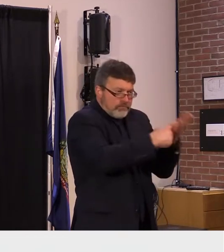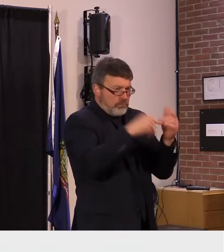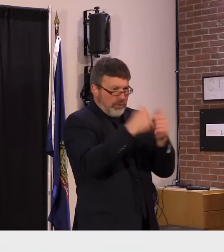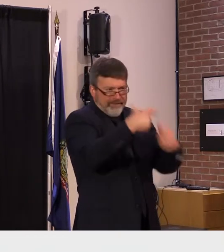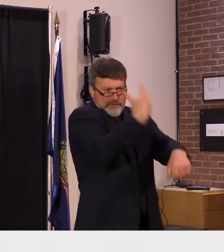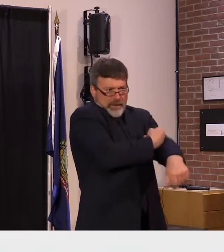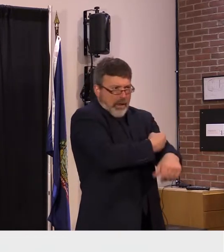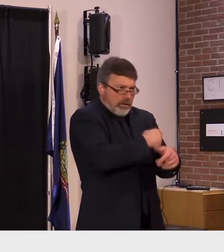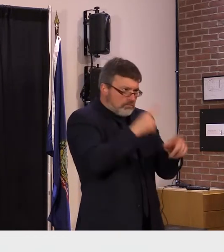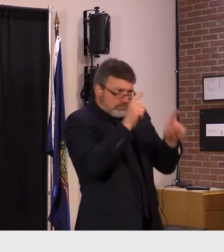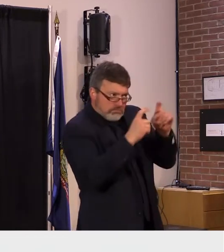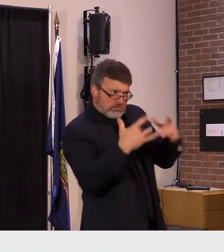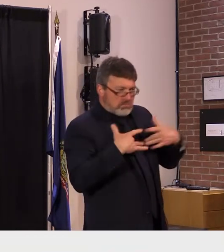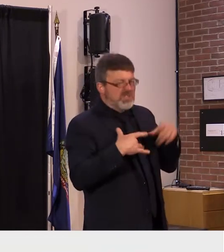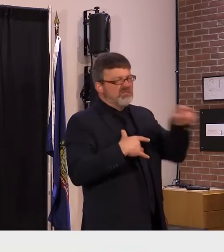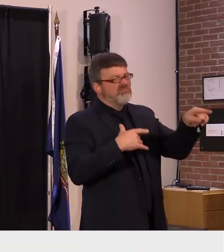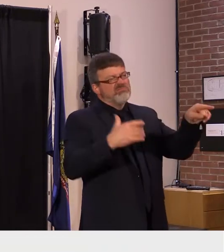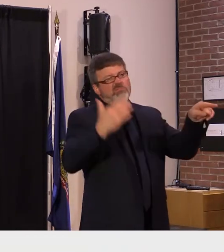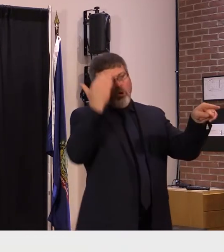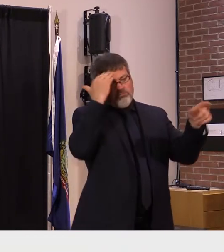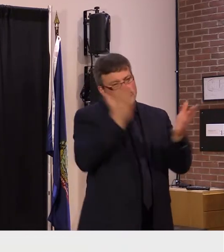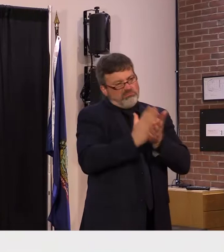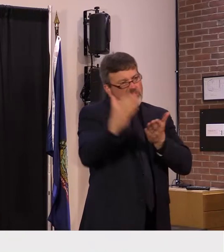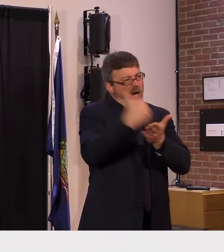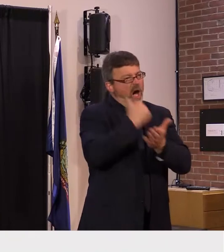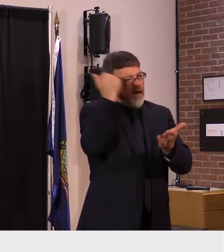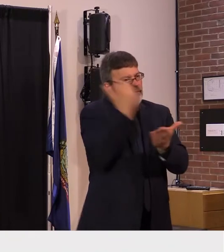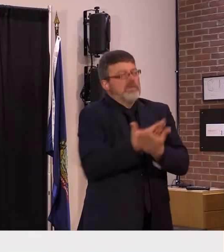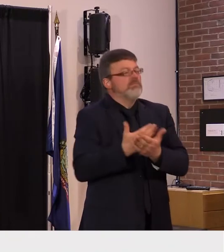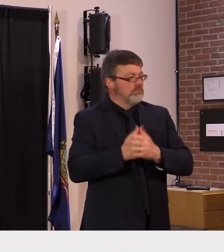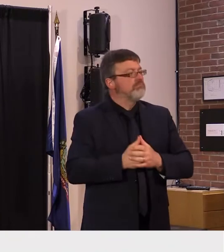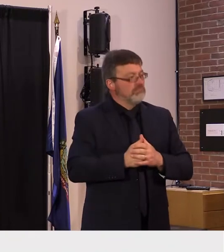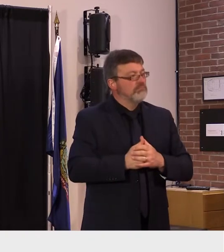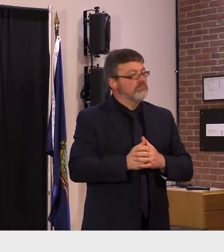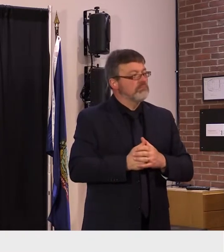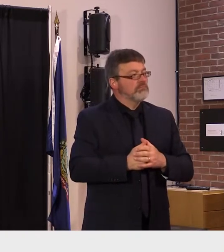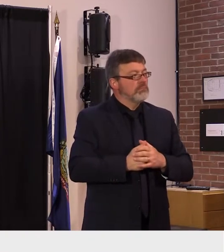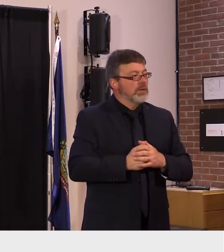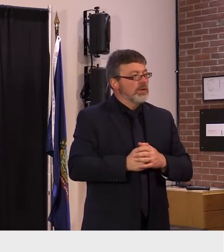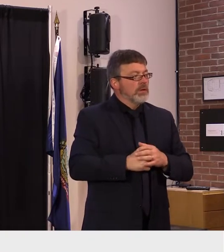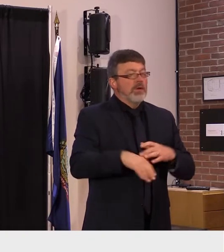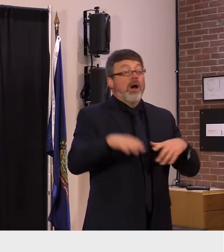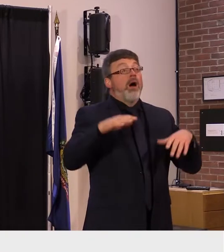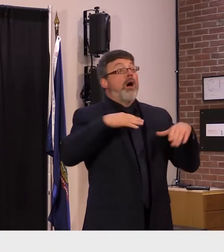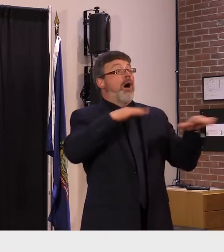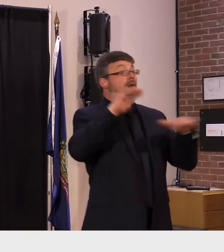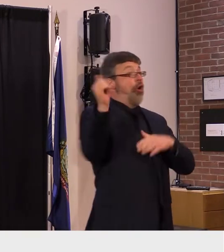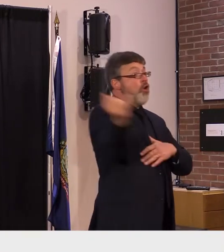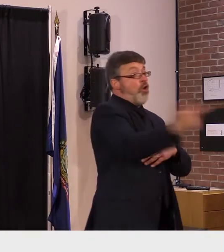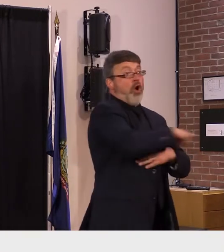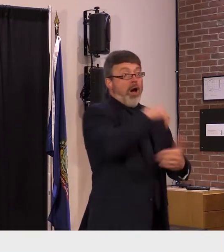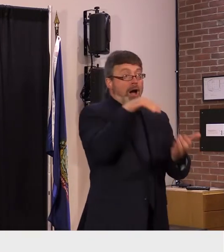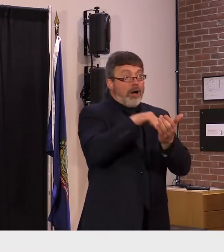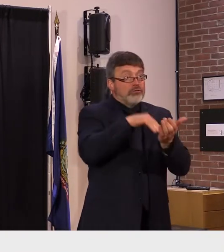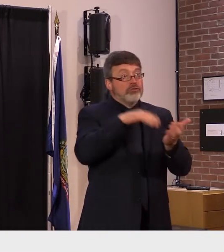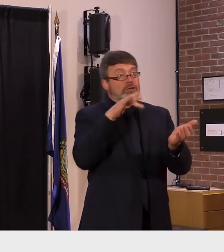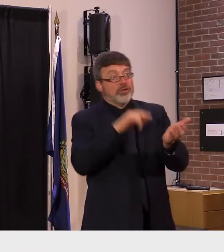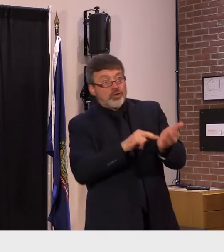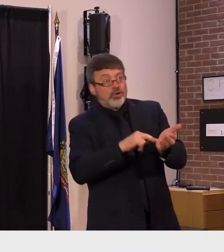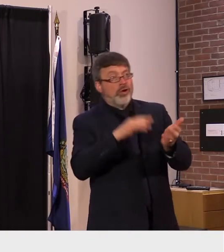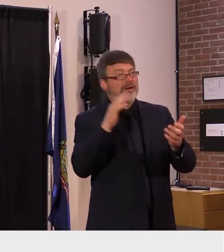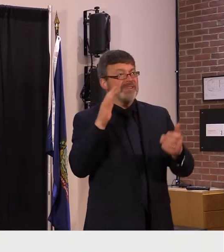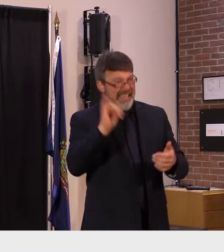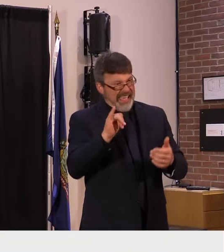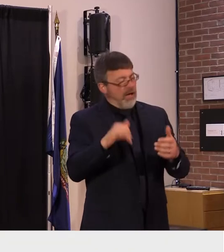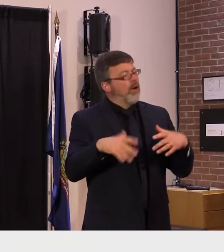and i thank these health professionals for this and all they do for our children if you have questions about